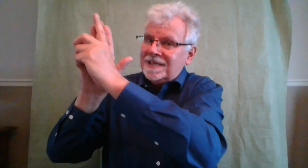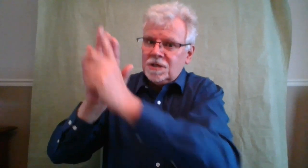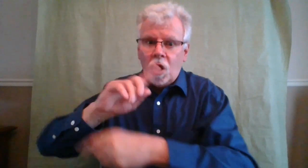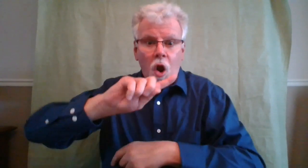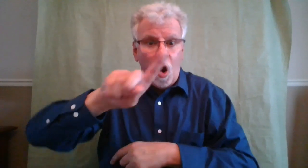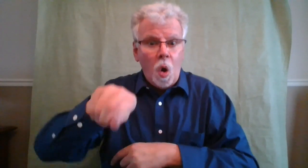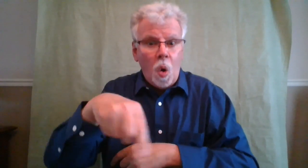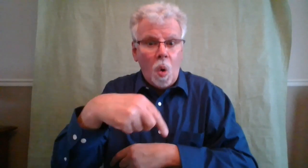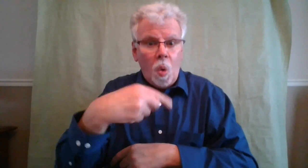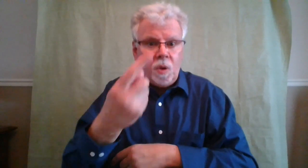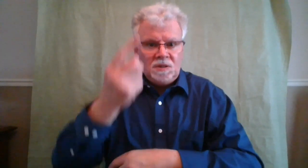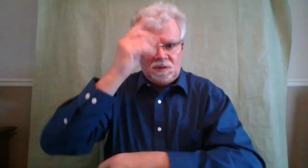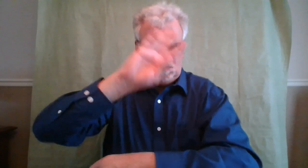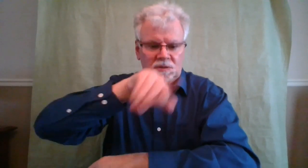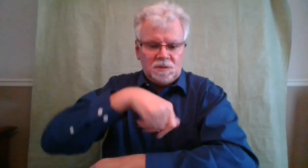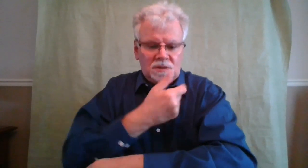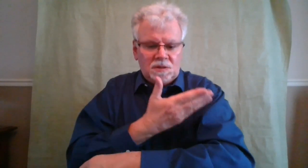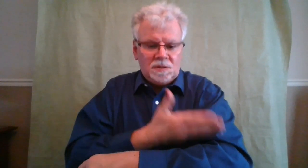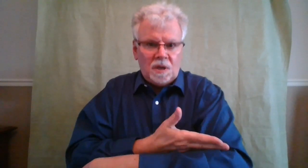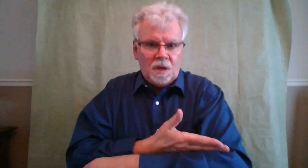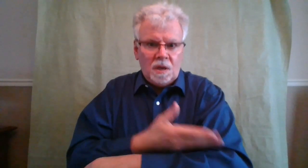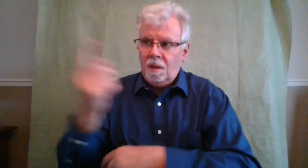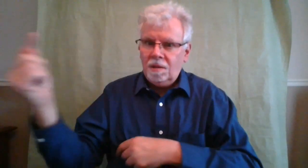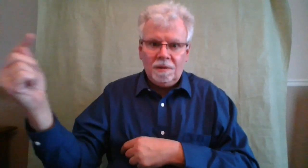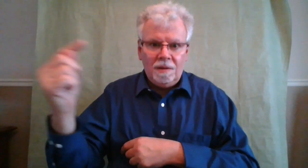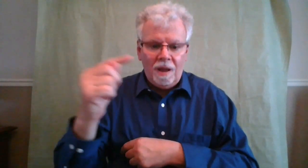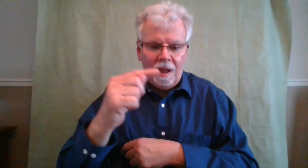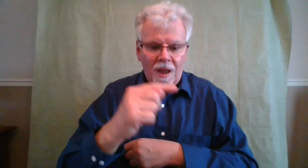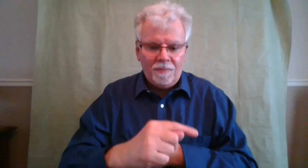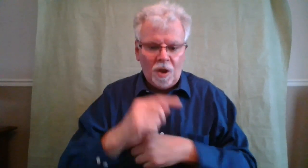God sent His only Son into the world